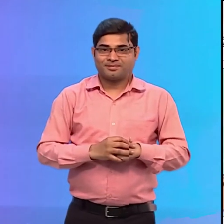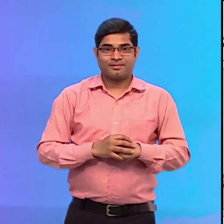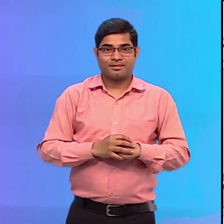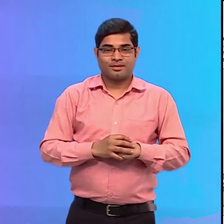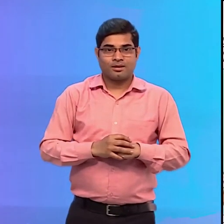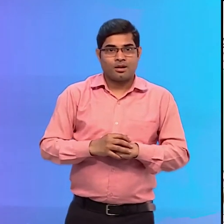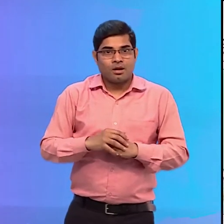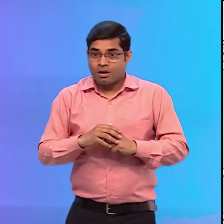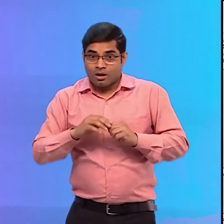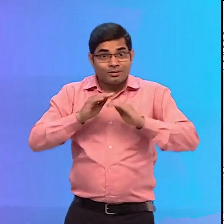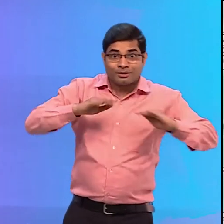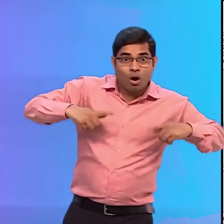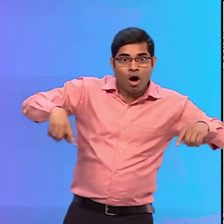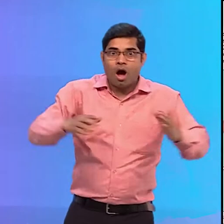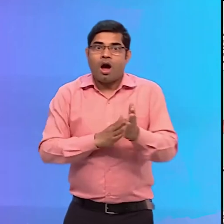They are thoroughly motivated